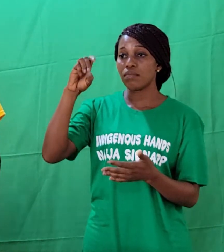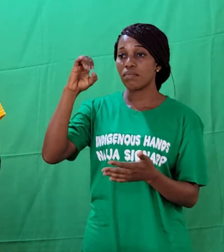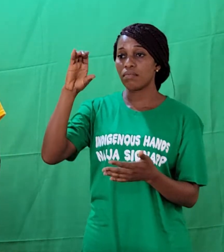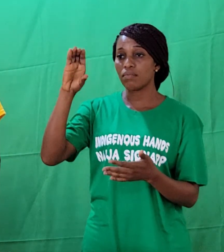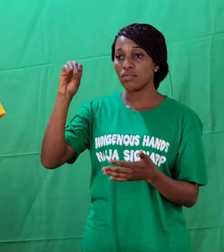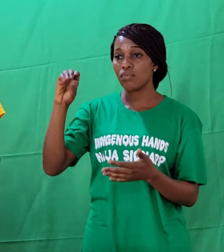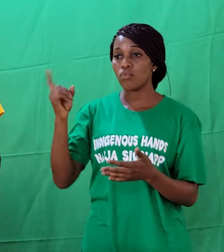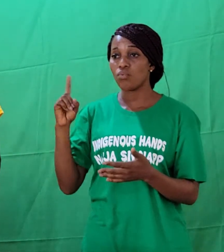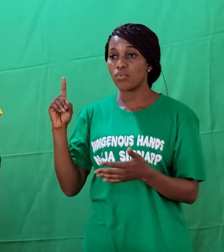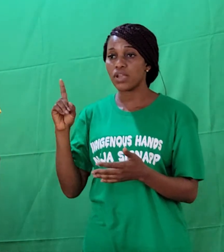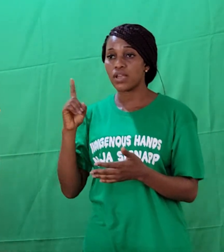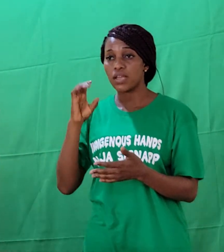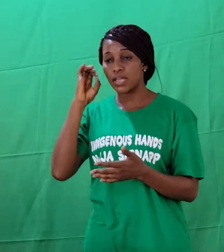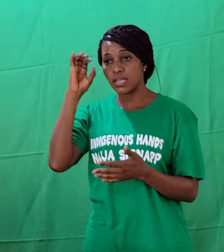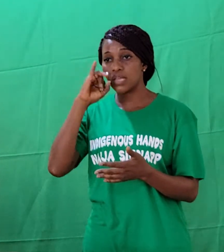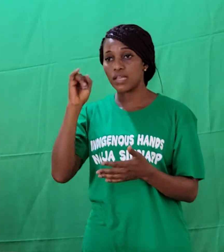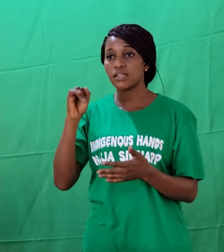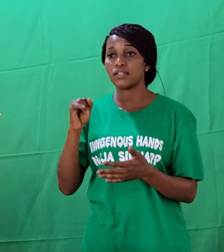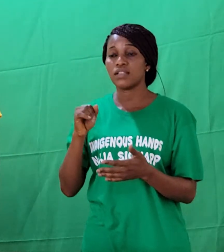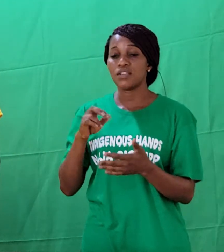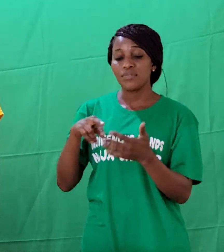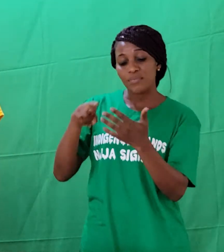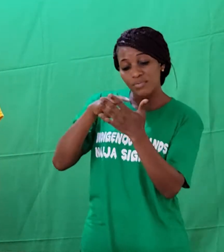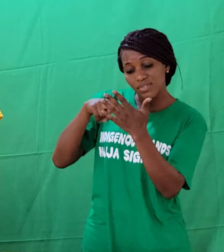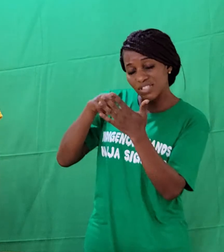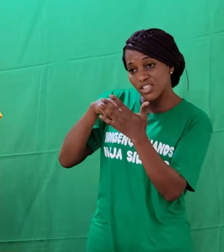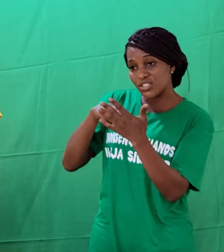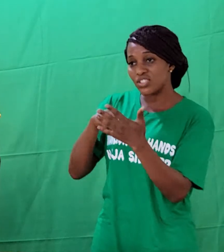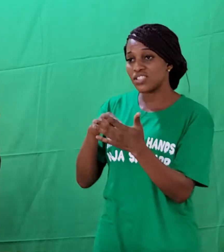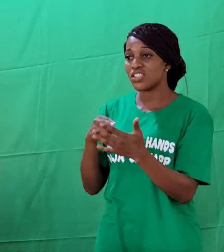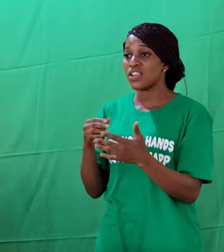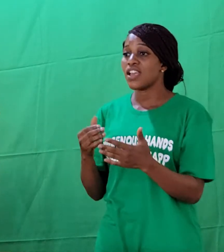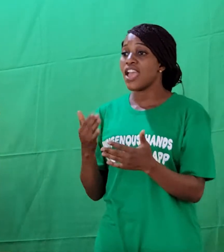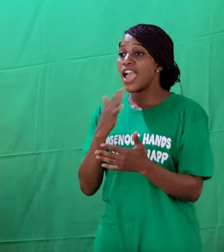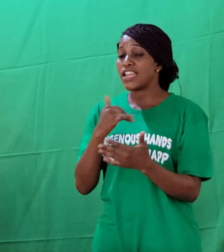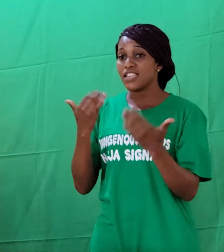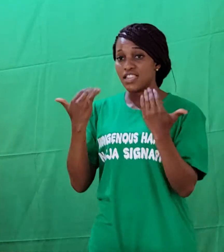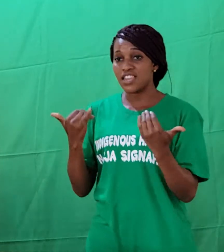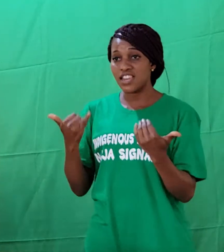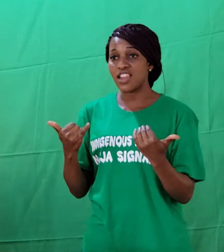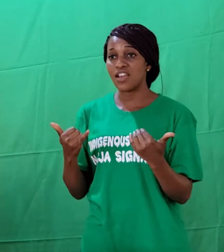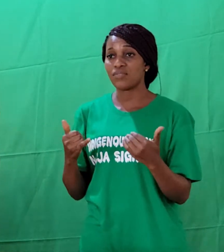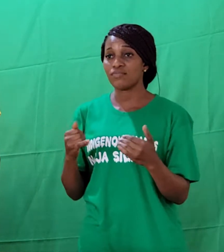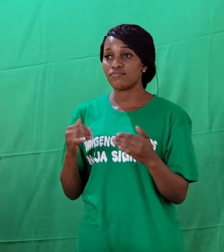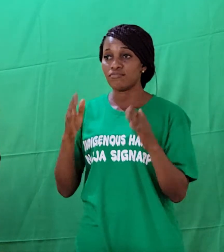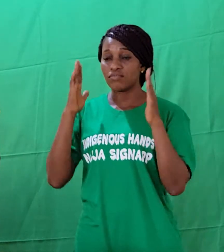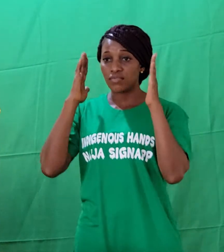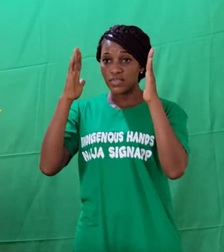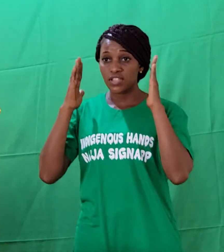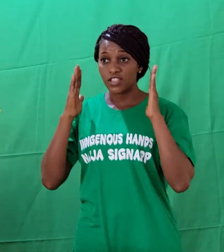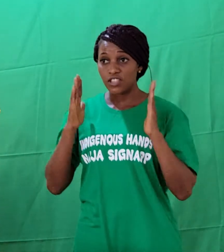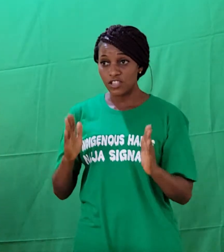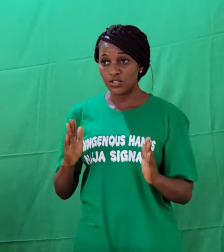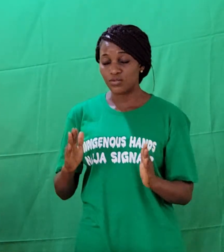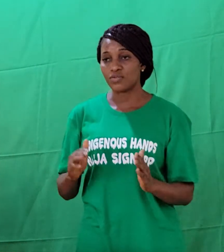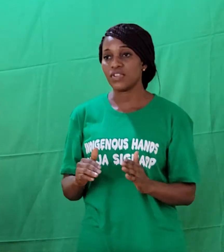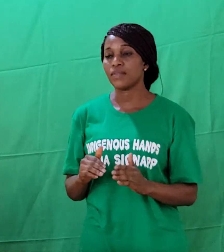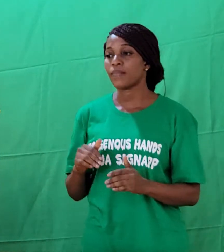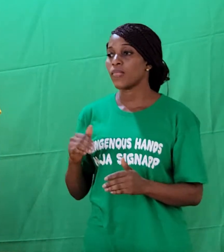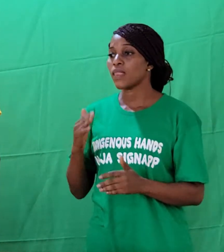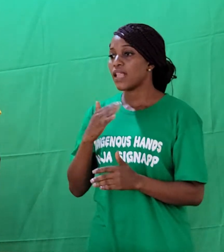and eventually my work there is what we are doing here today.